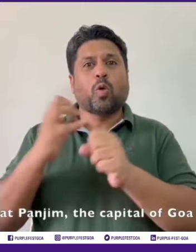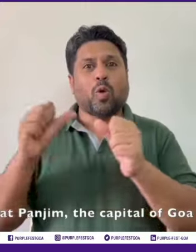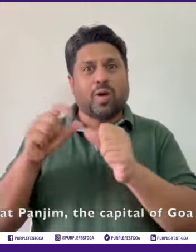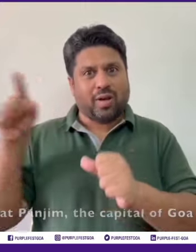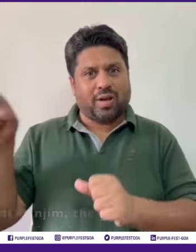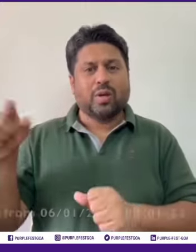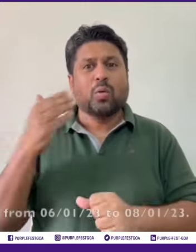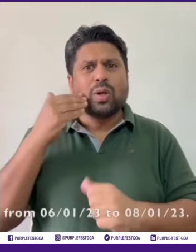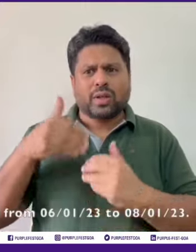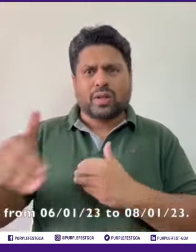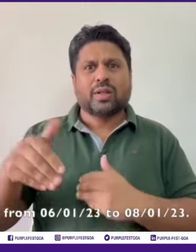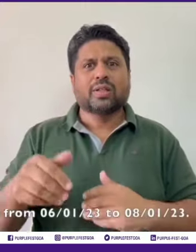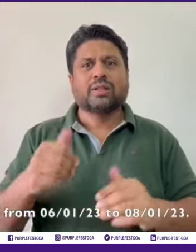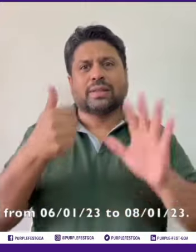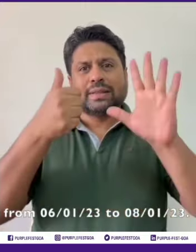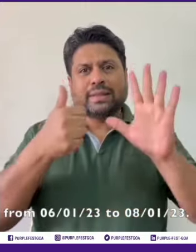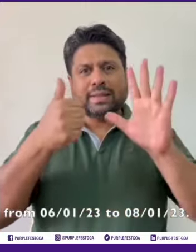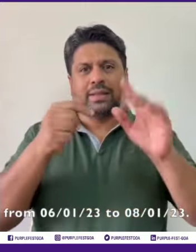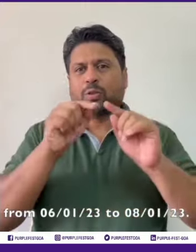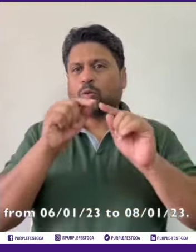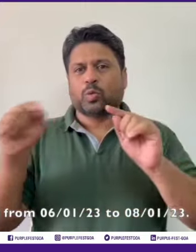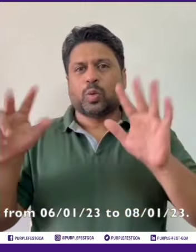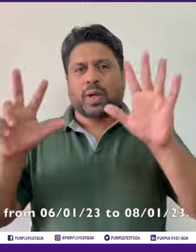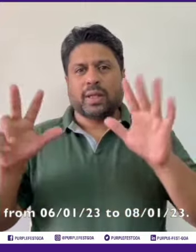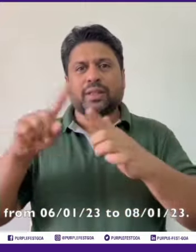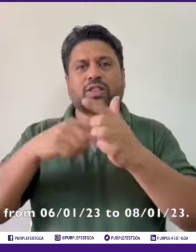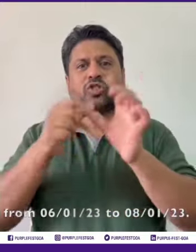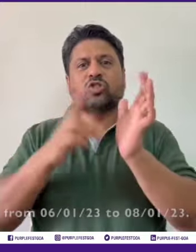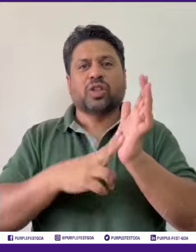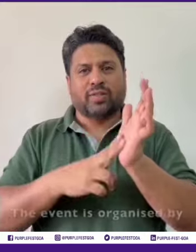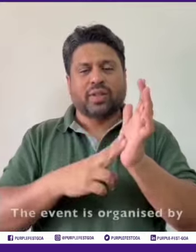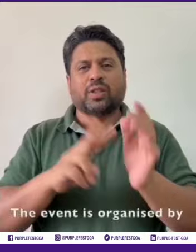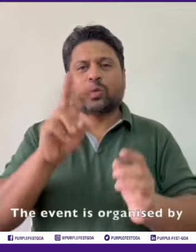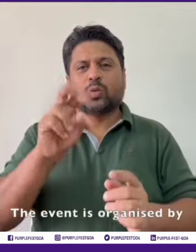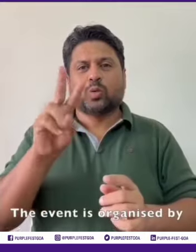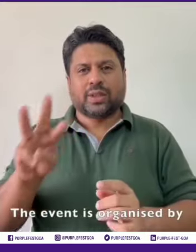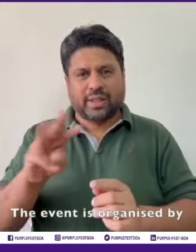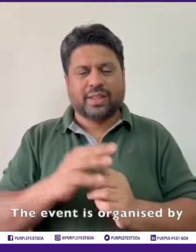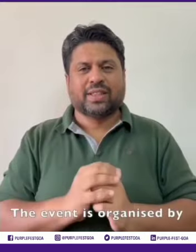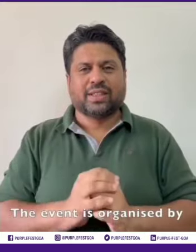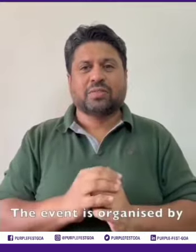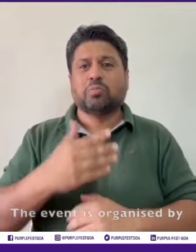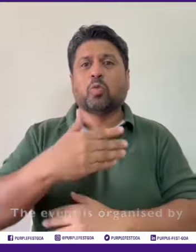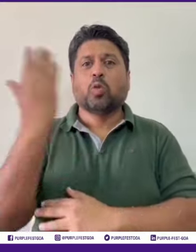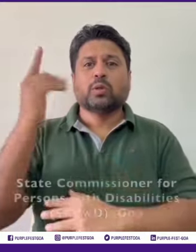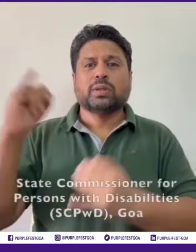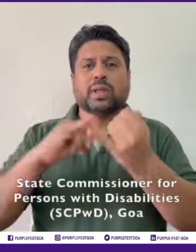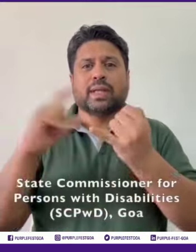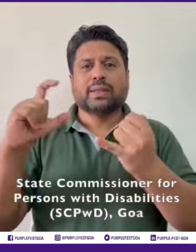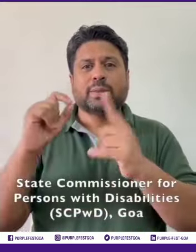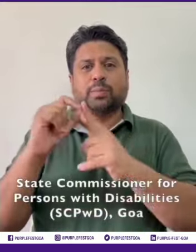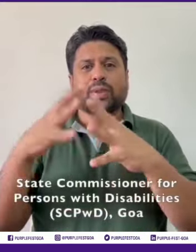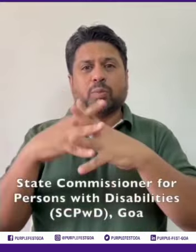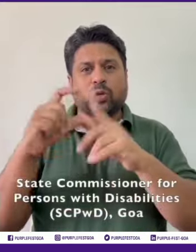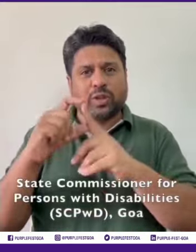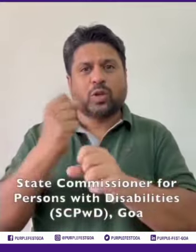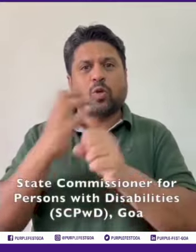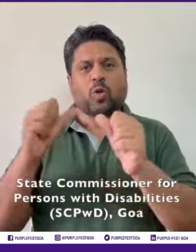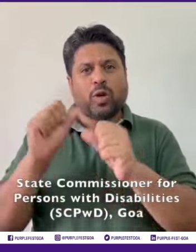to 8th January 2023. The event is organized by the State Commissioner for Persons with